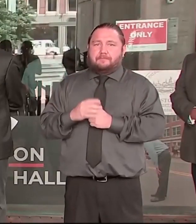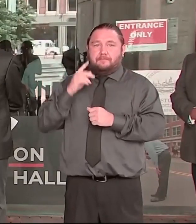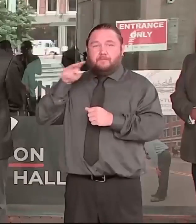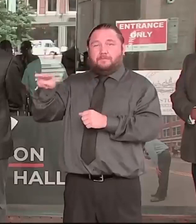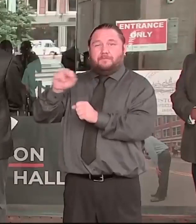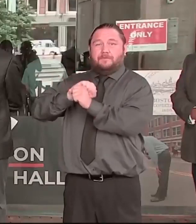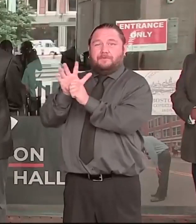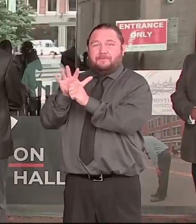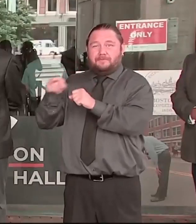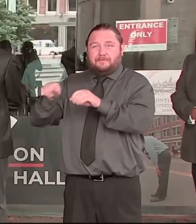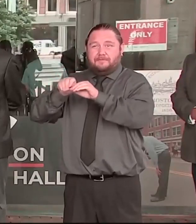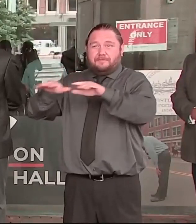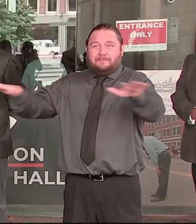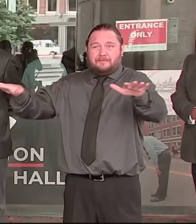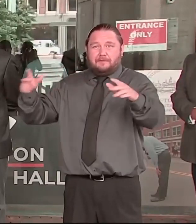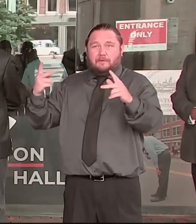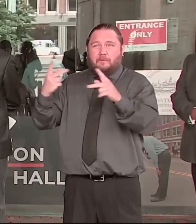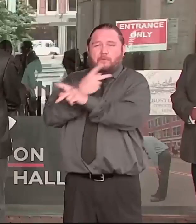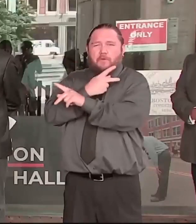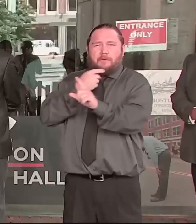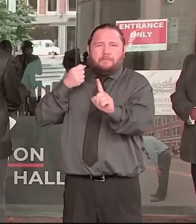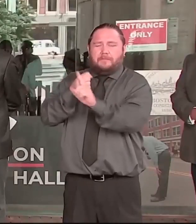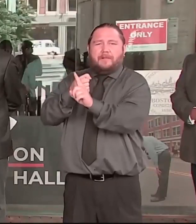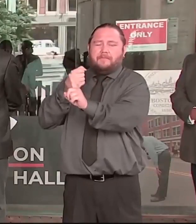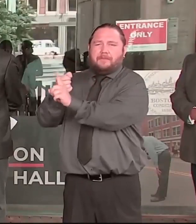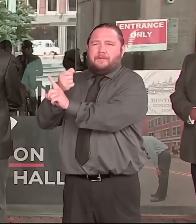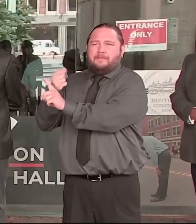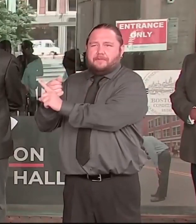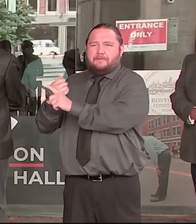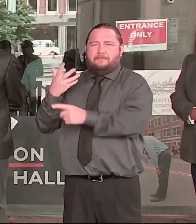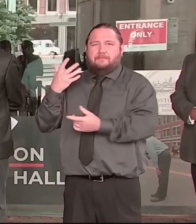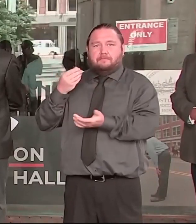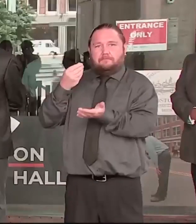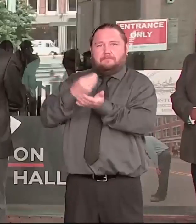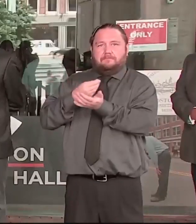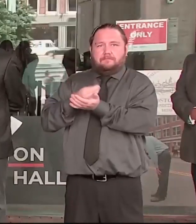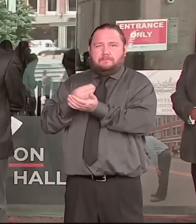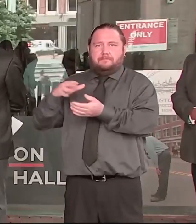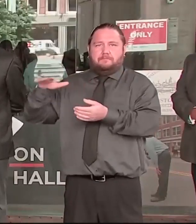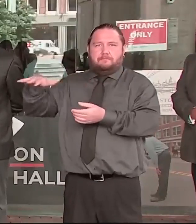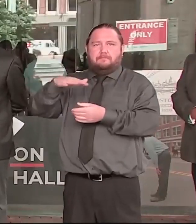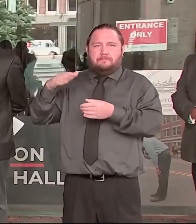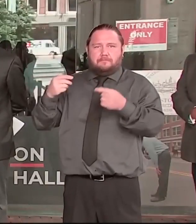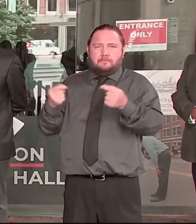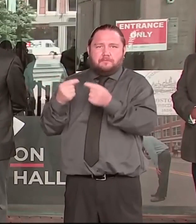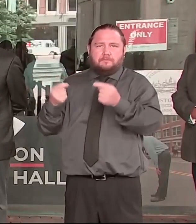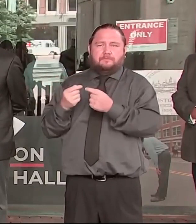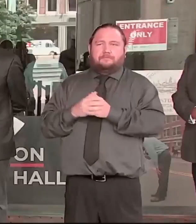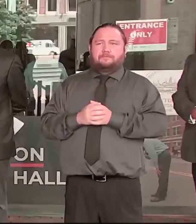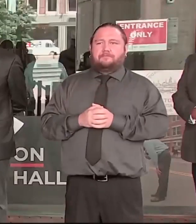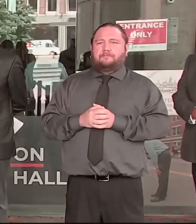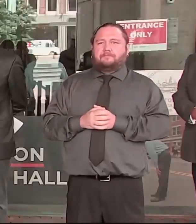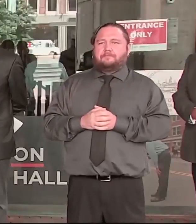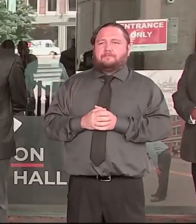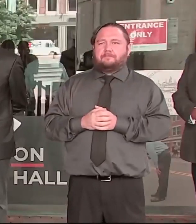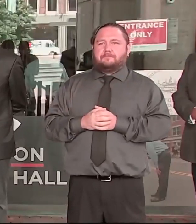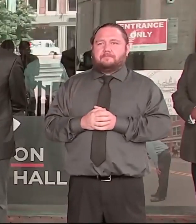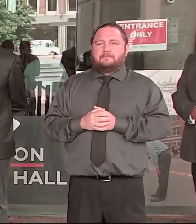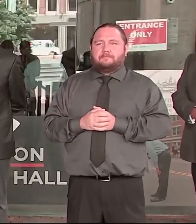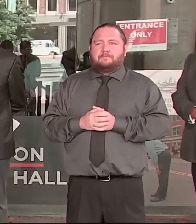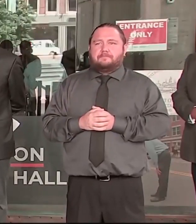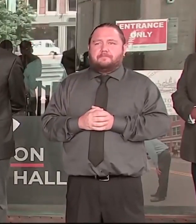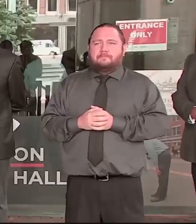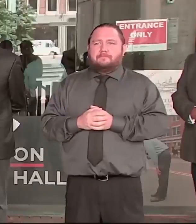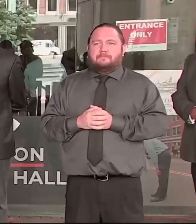far beyond the current crisis. So we'll be backing this declaration with an initial investment of $3 million